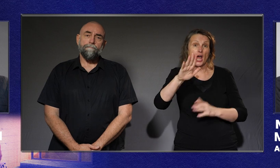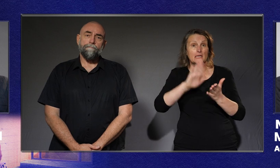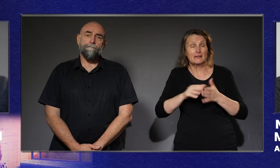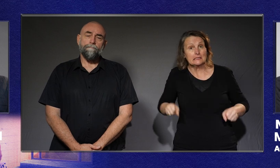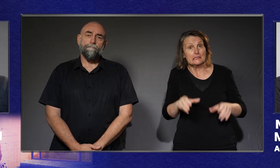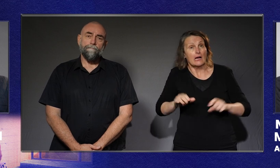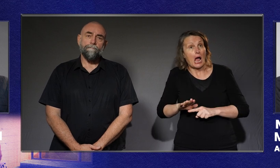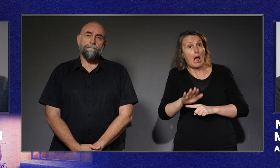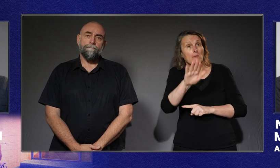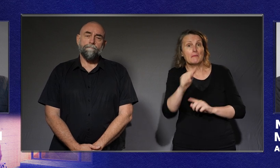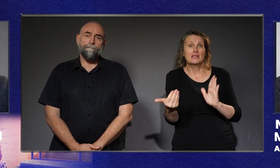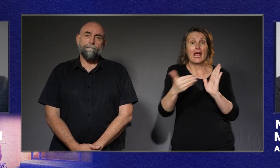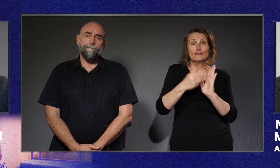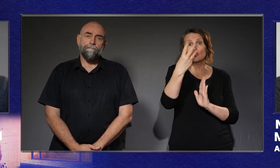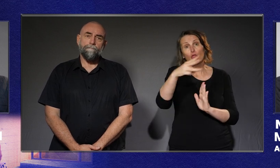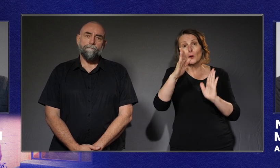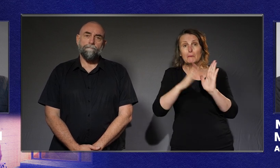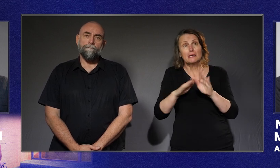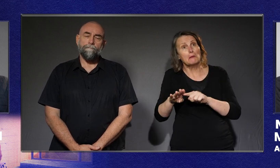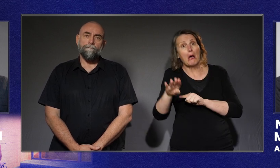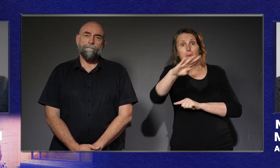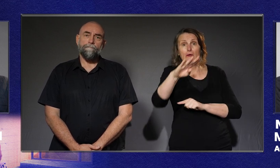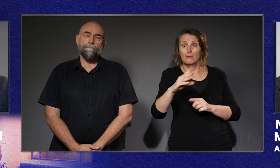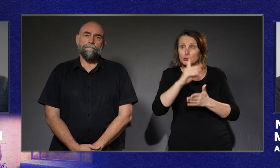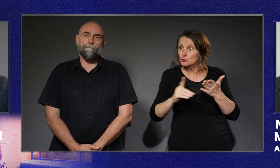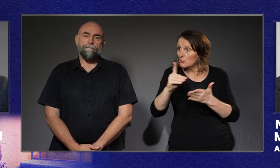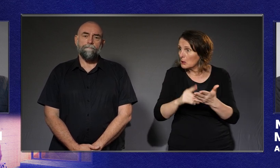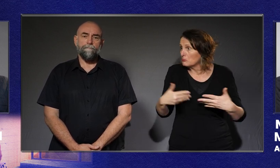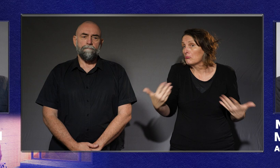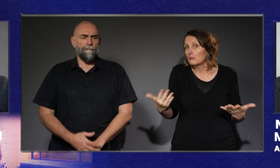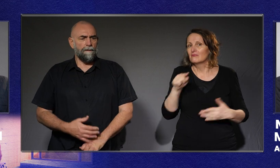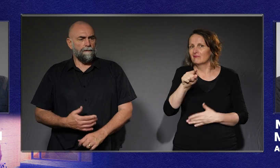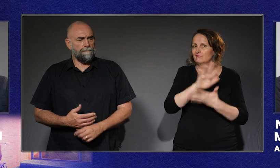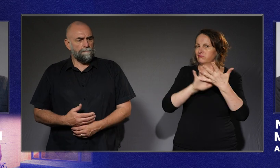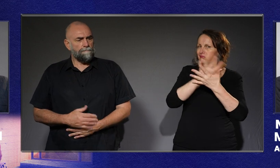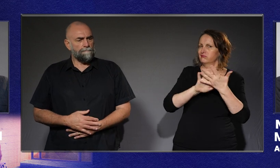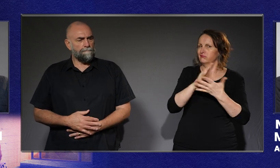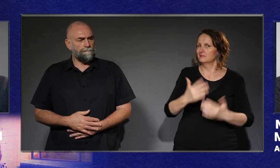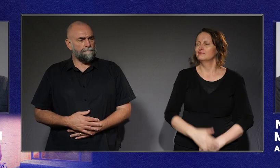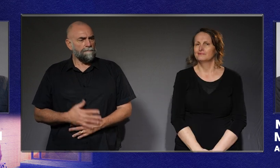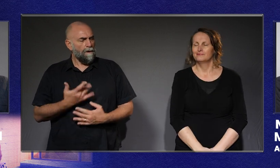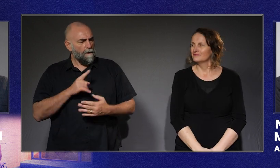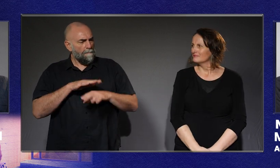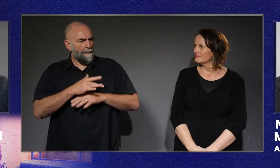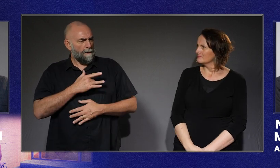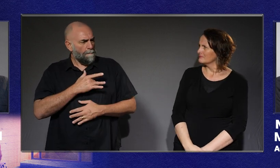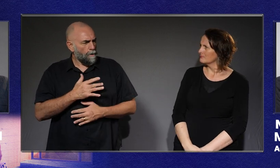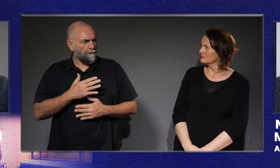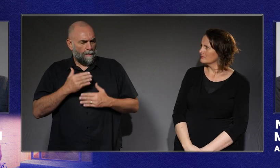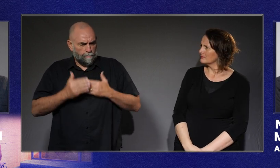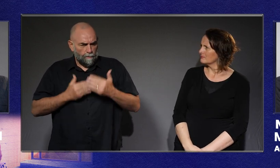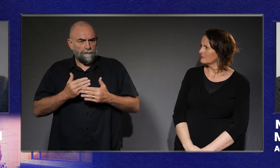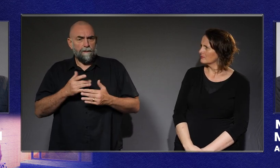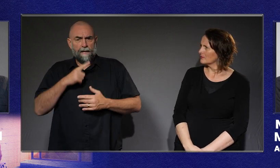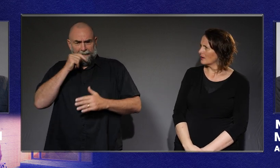metres discriminatory? What about the process and the emotional connection? Like entering a space